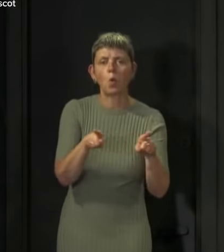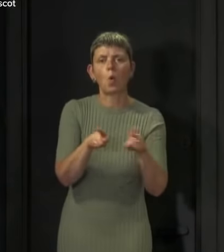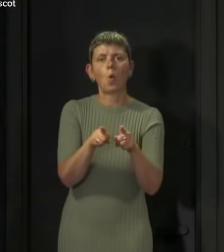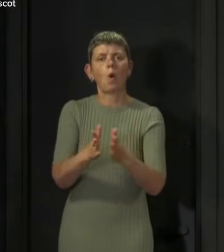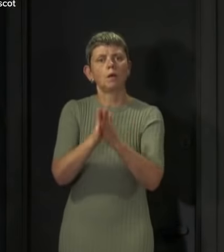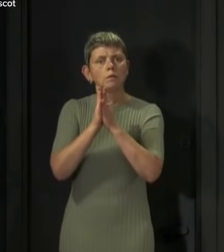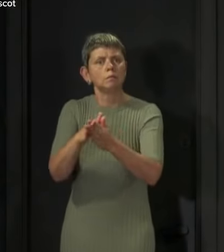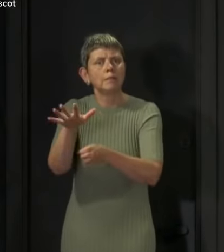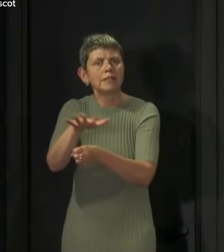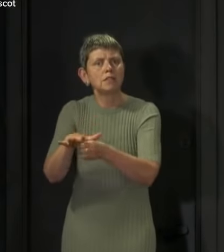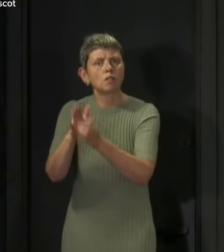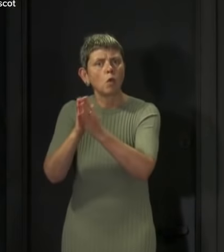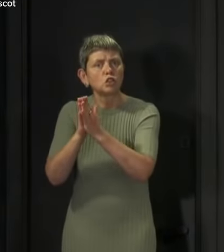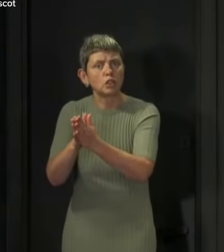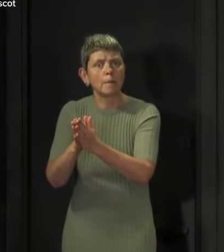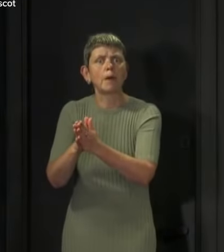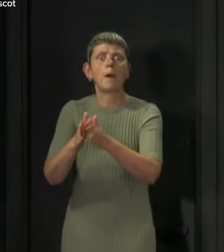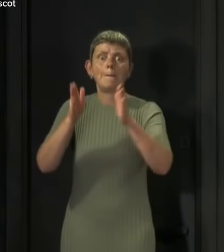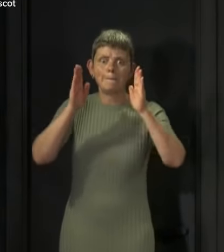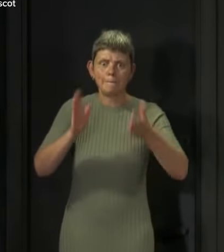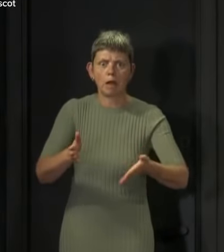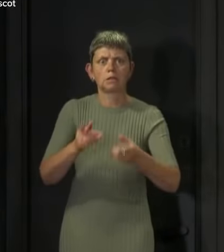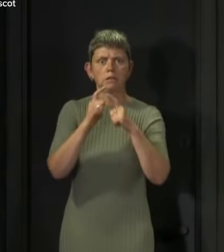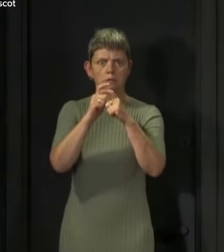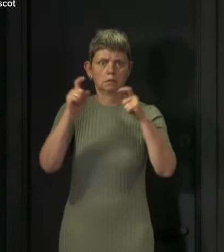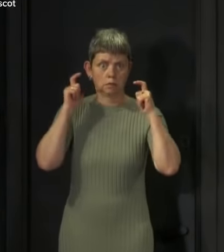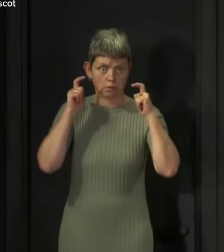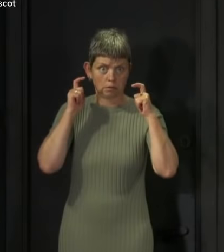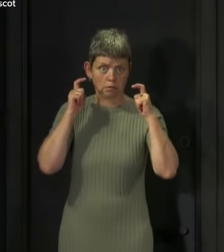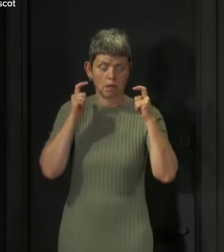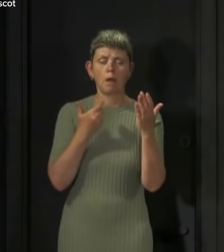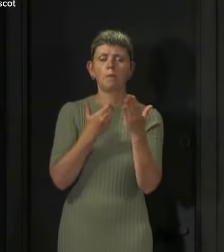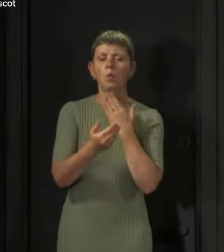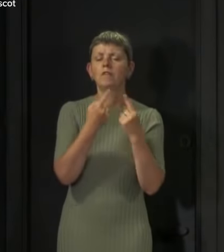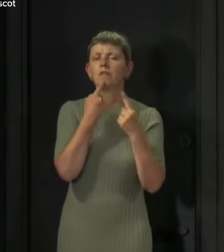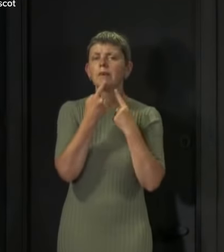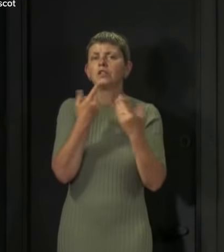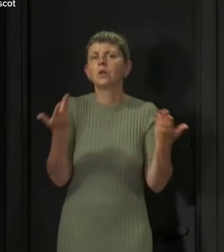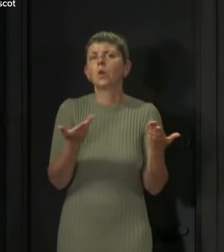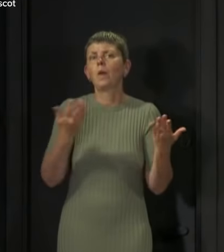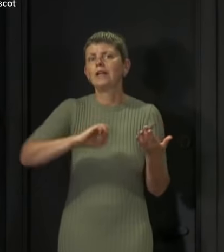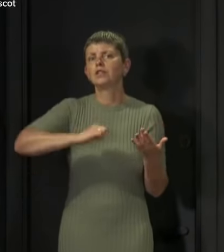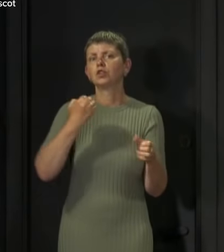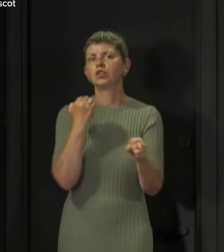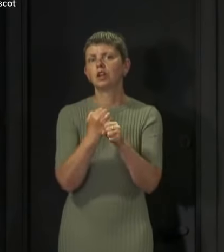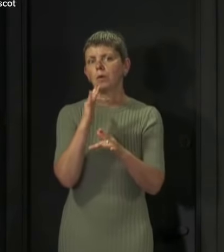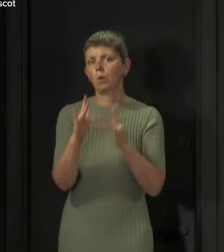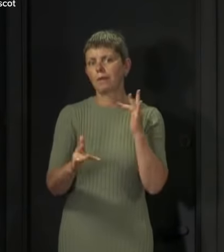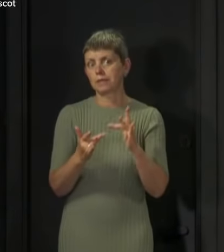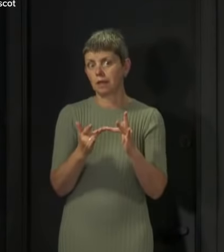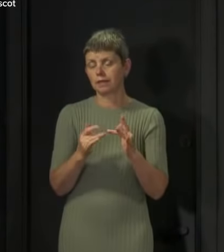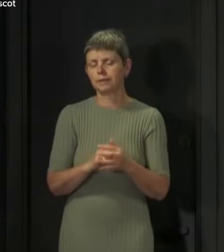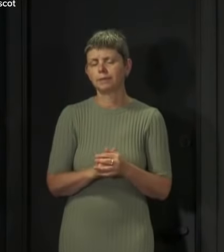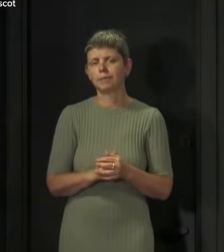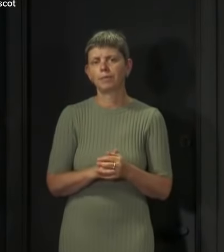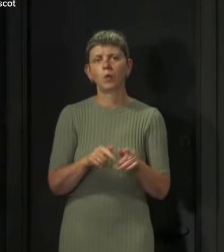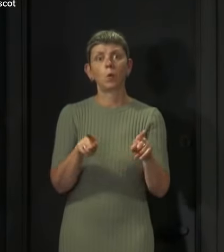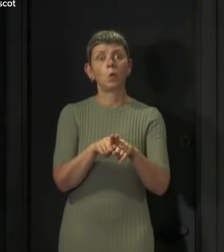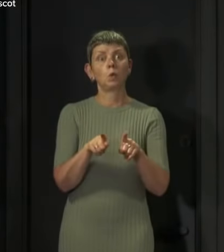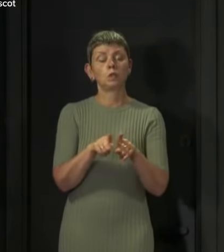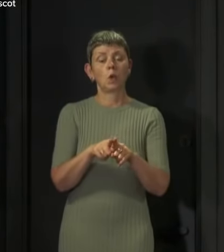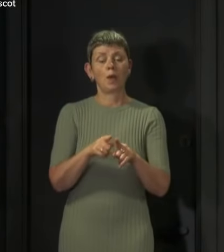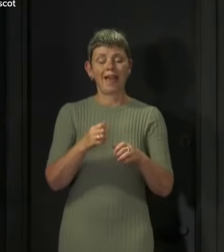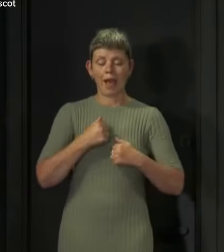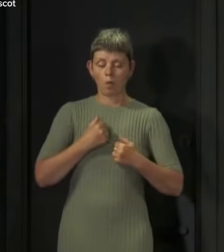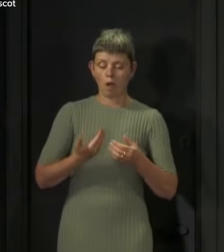detail on exactly what kinds of premises are covered on the Scottish Government website. I can also confirm today that we are updating our